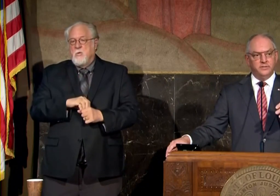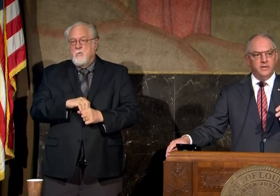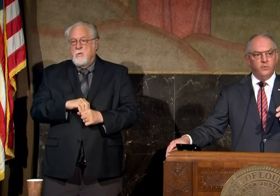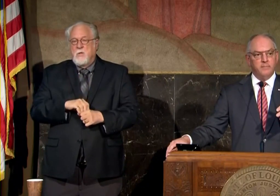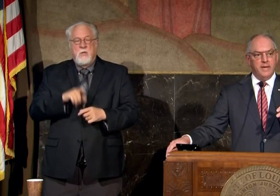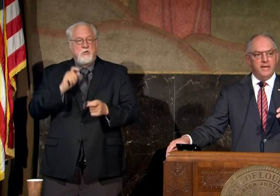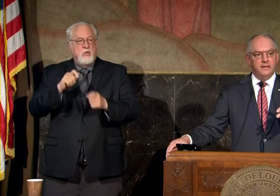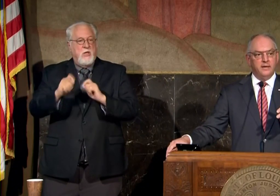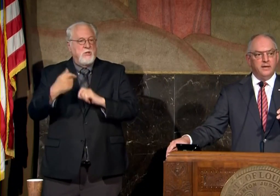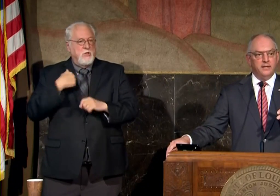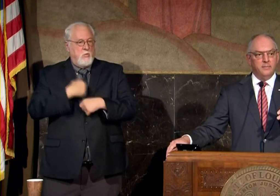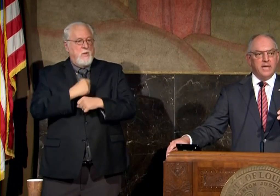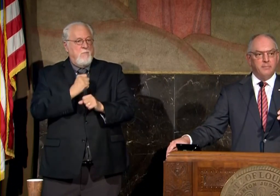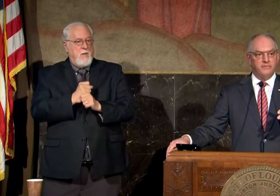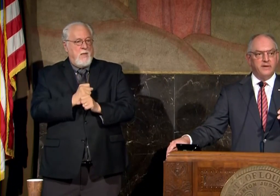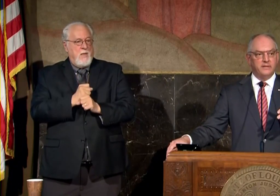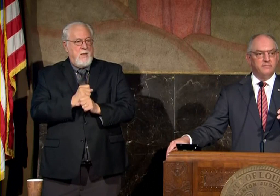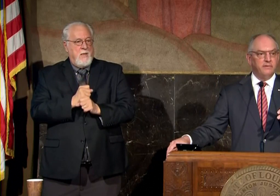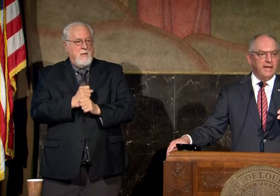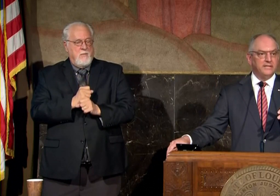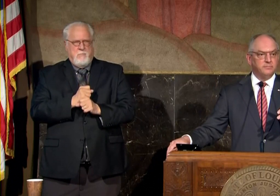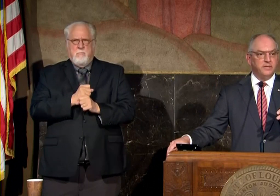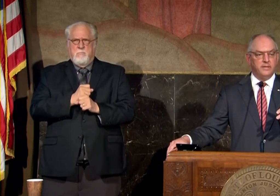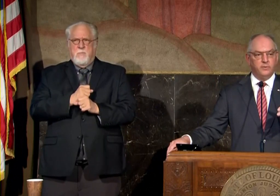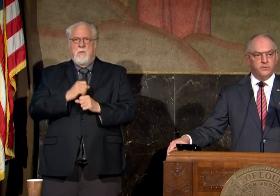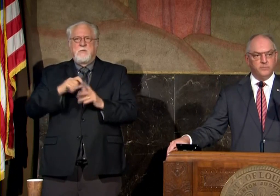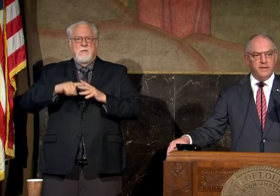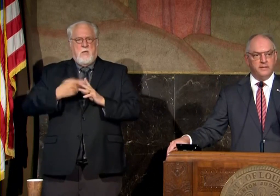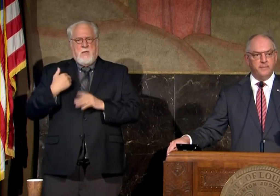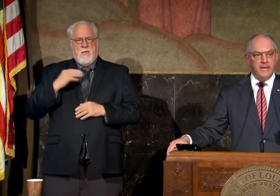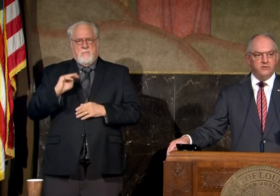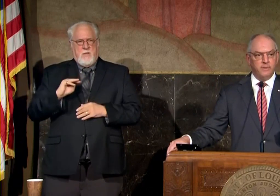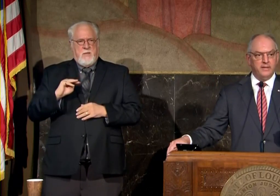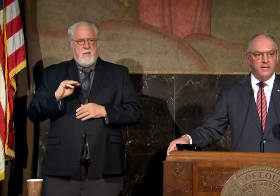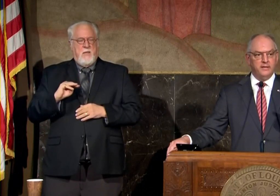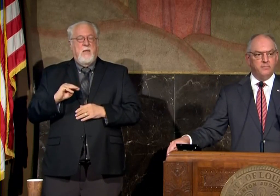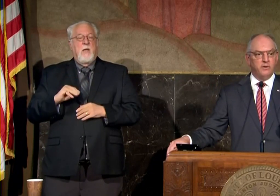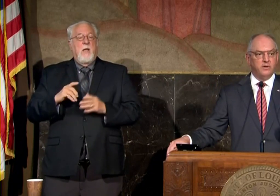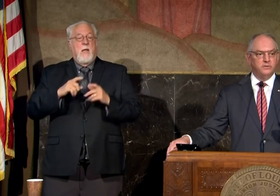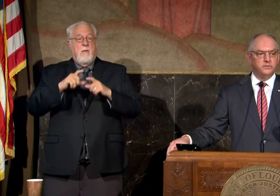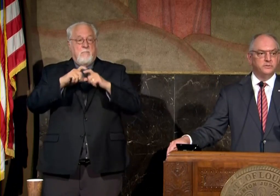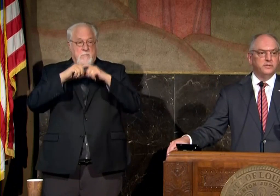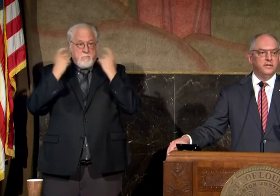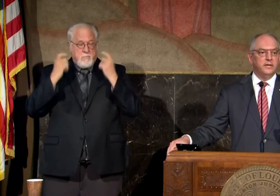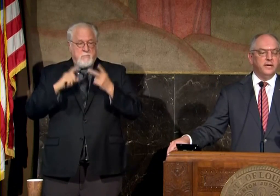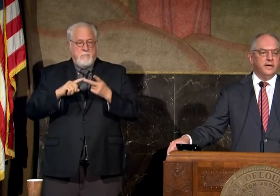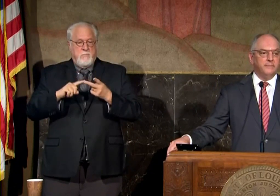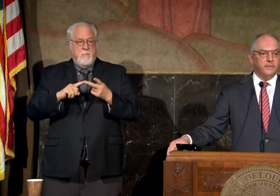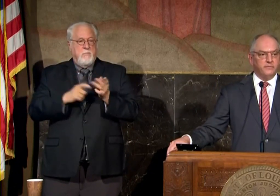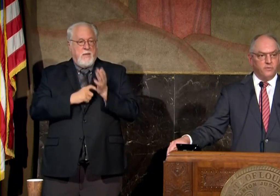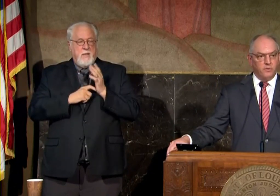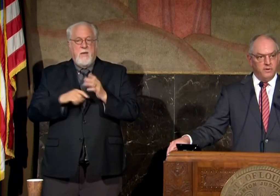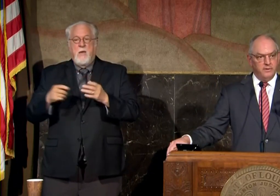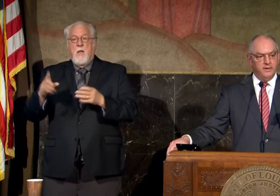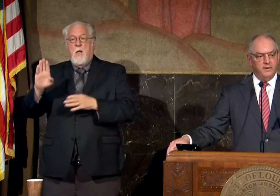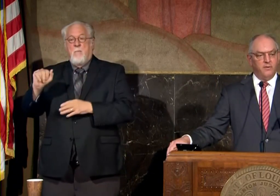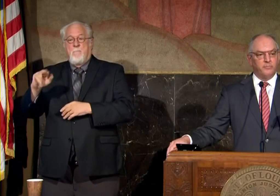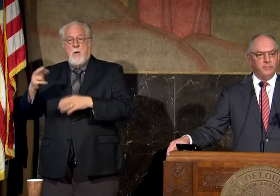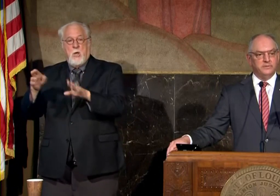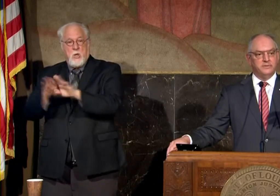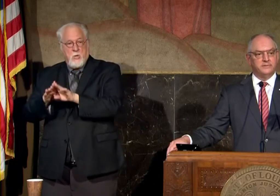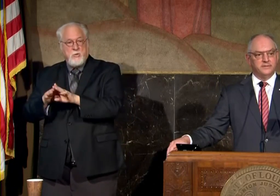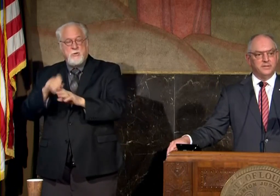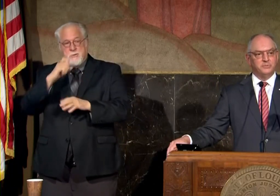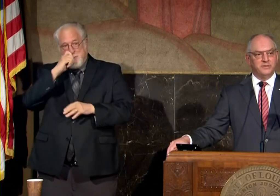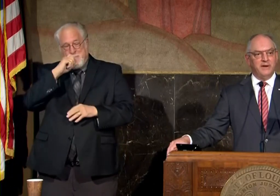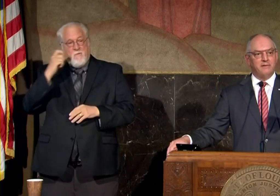changes that we made uh that became effective last monday with respect to the mask mandate the bar closures um for uh on